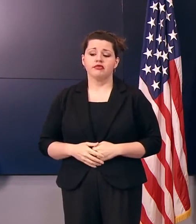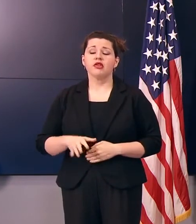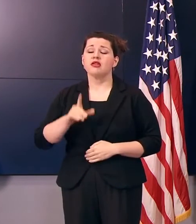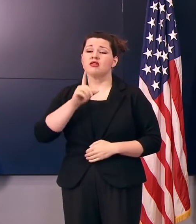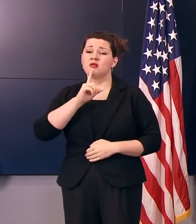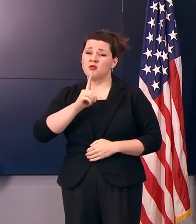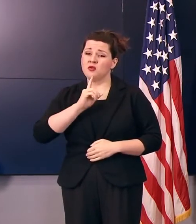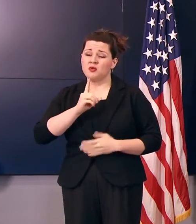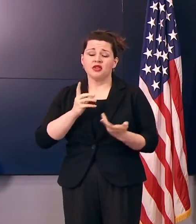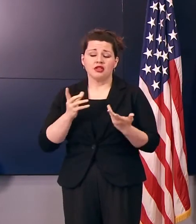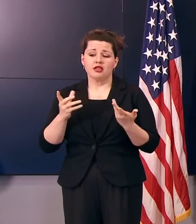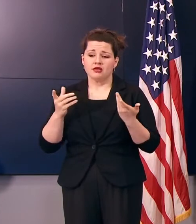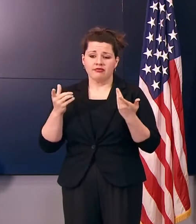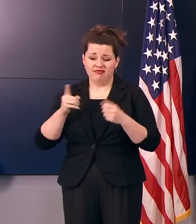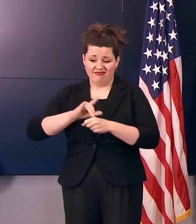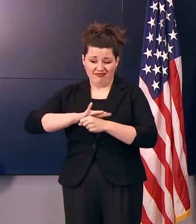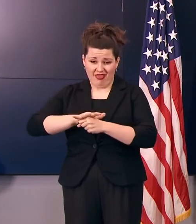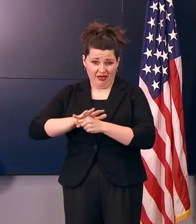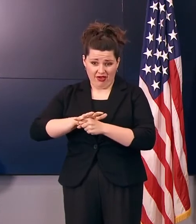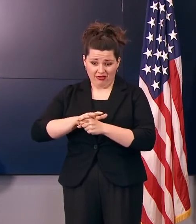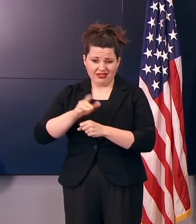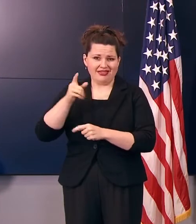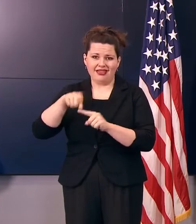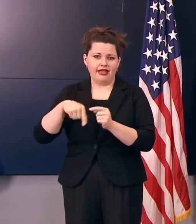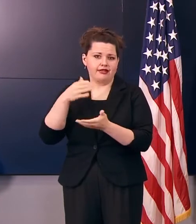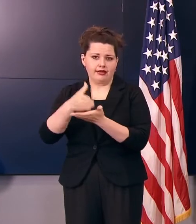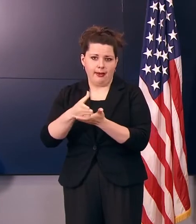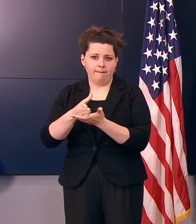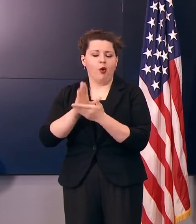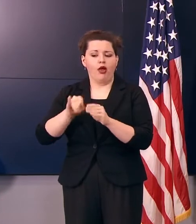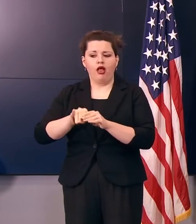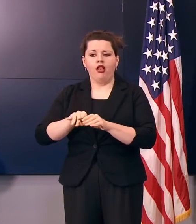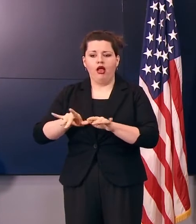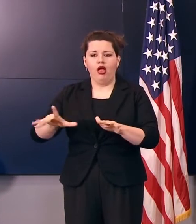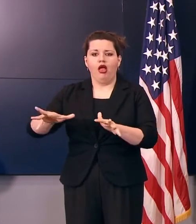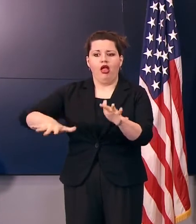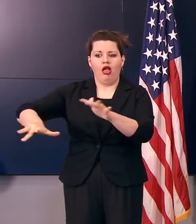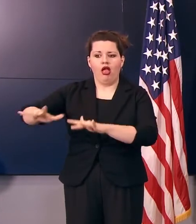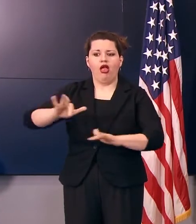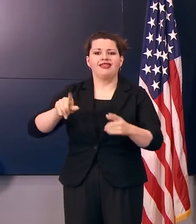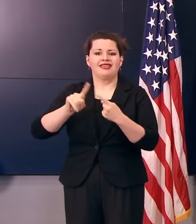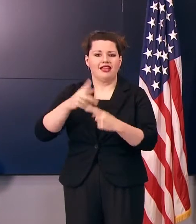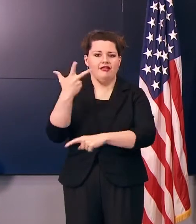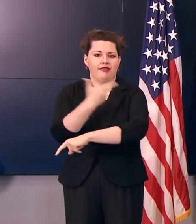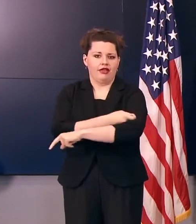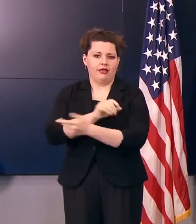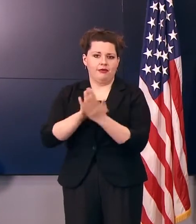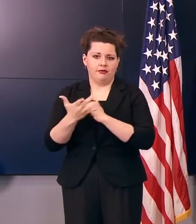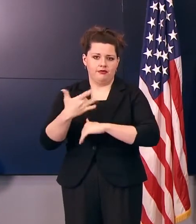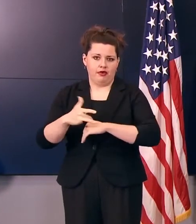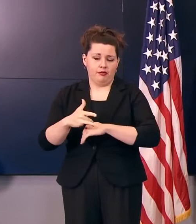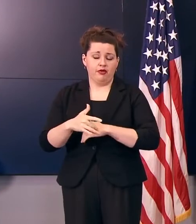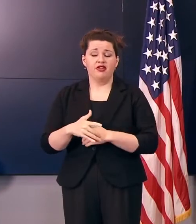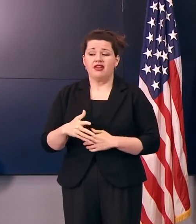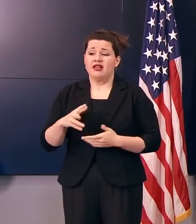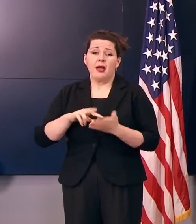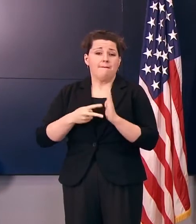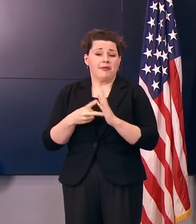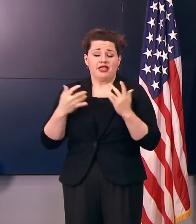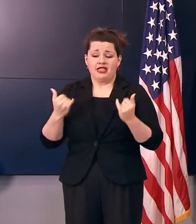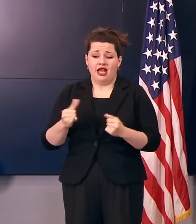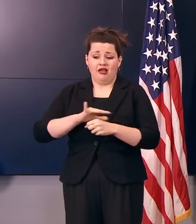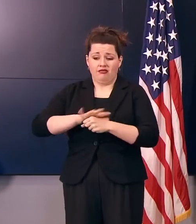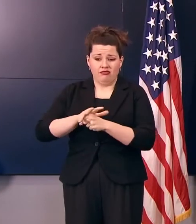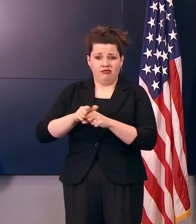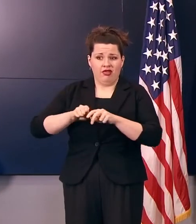is that we can't stop the virus, that it will remain in our communities until a vaccine is available. Instead, we must learn to live with COVID virus